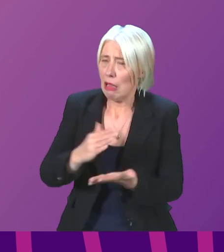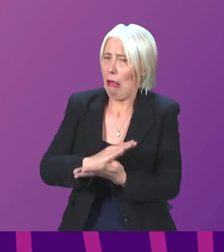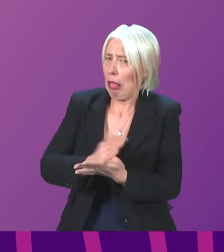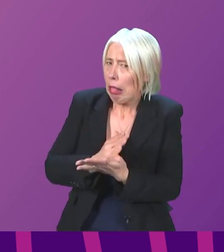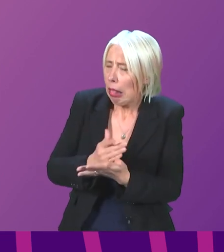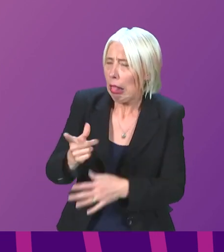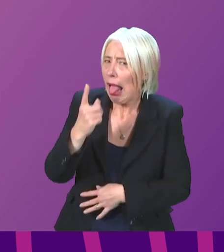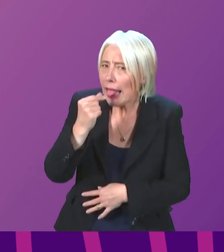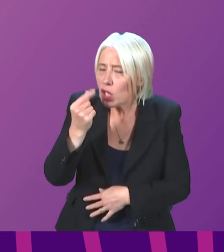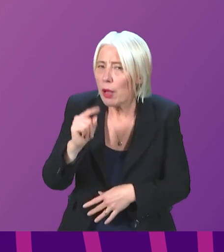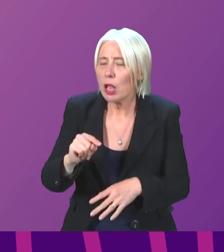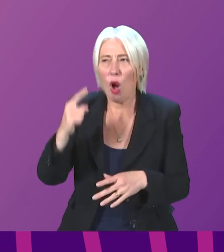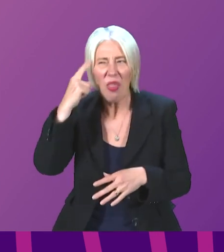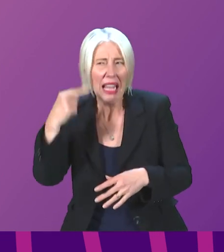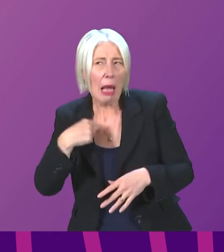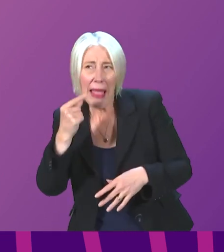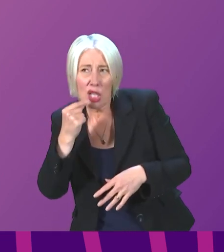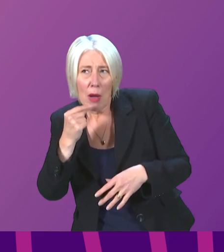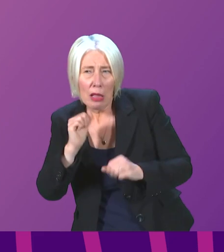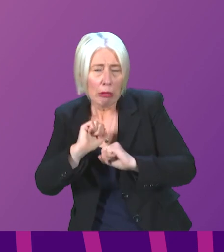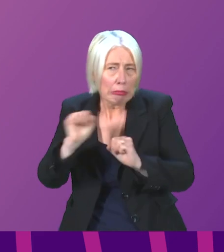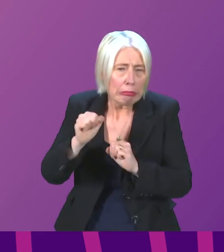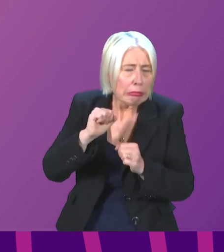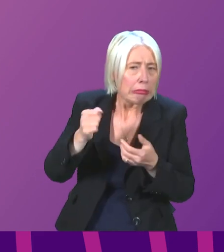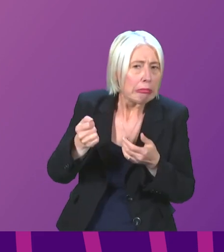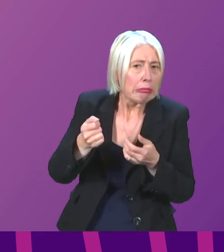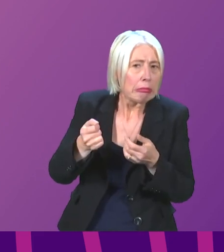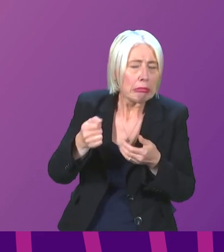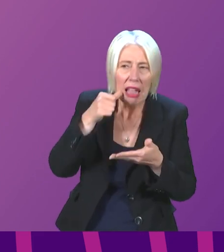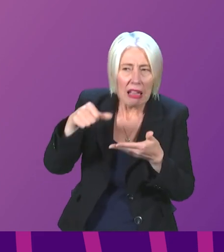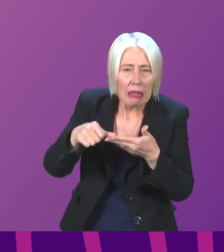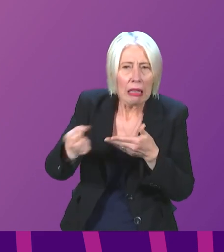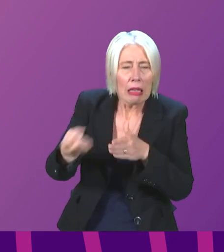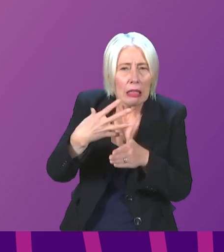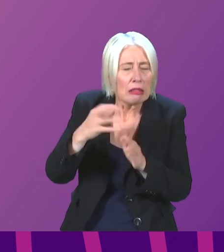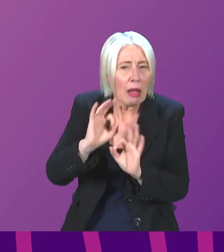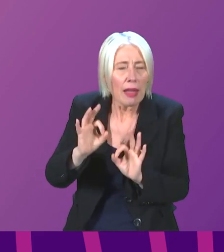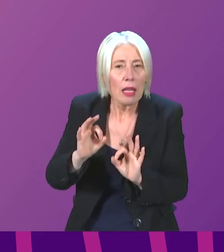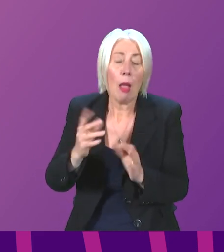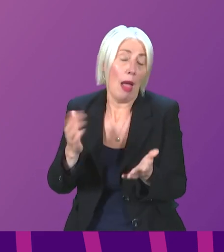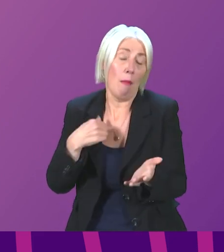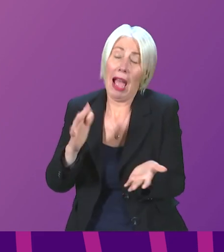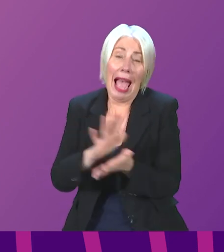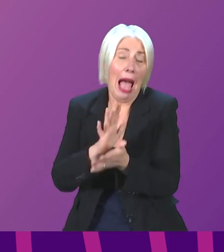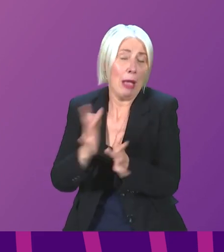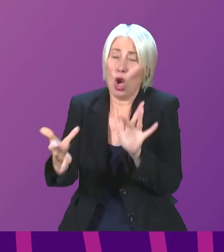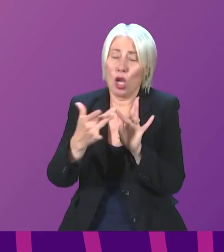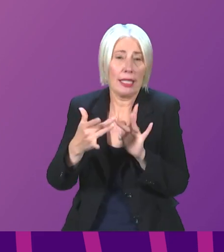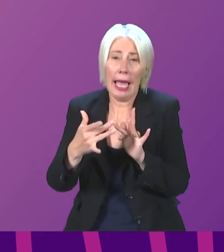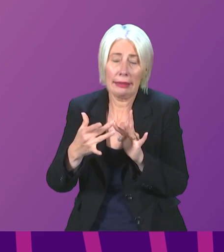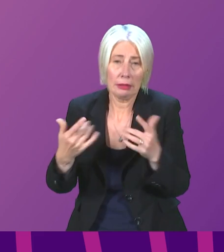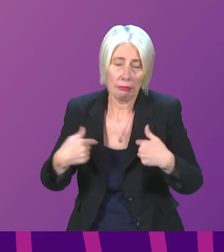are eligible or they think they are eligible, but not getting any further information, then I more than happy for them to contact me